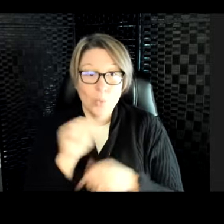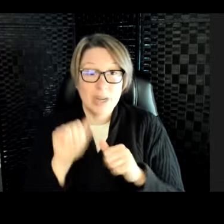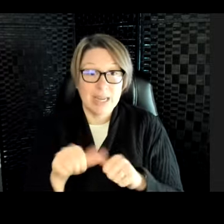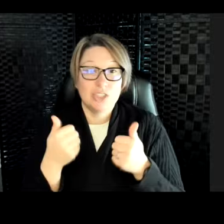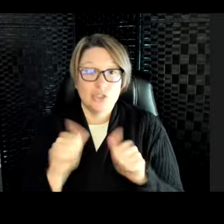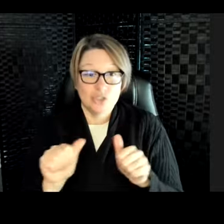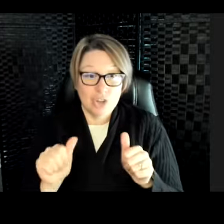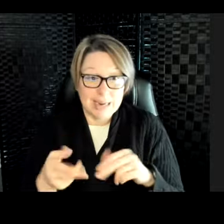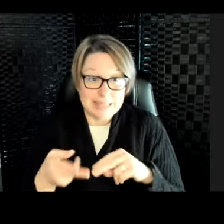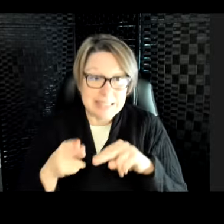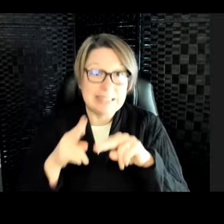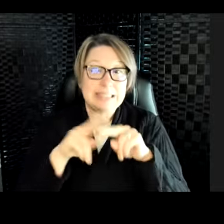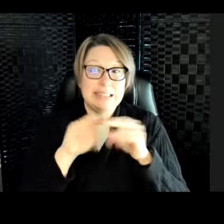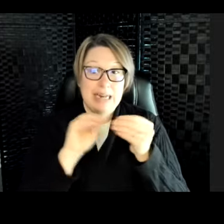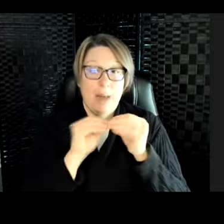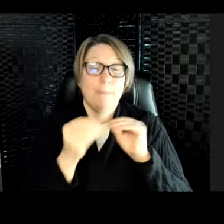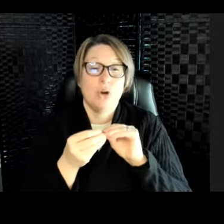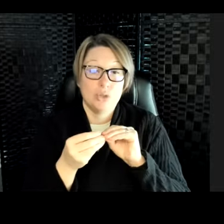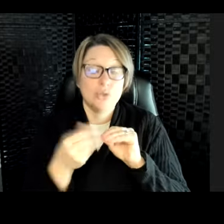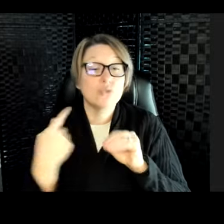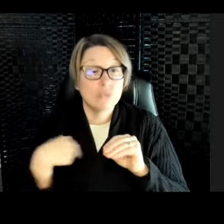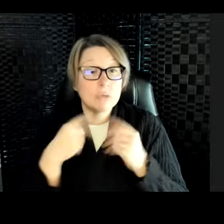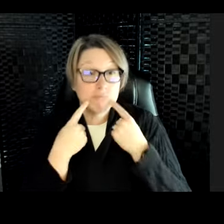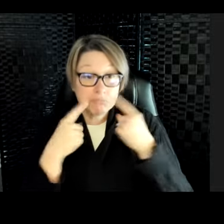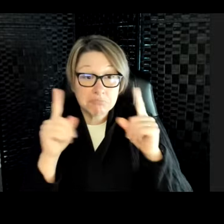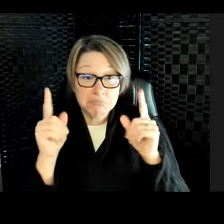done that with a couple of animals before around the world.